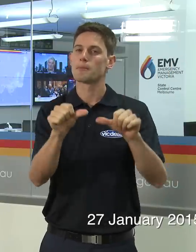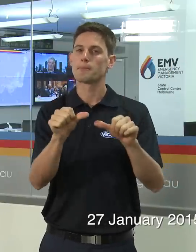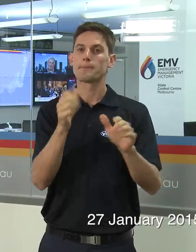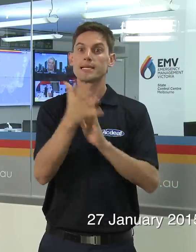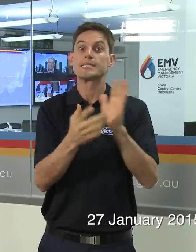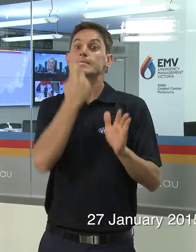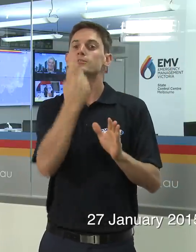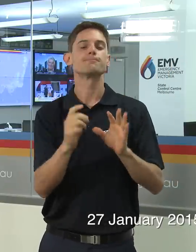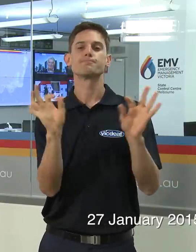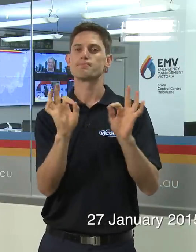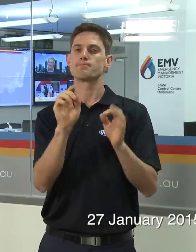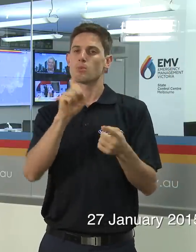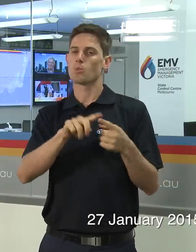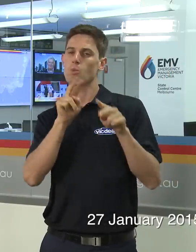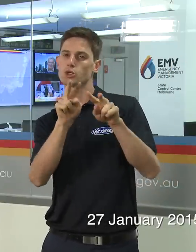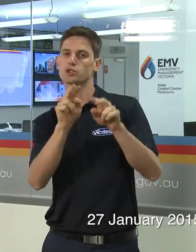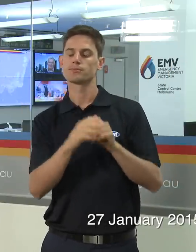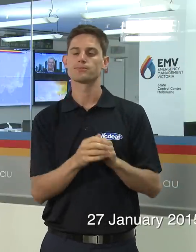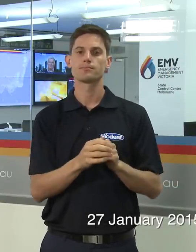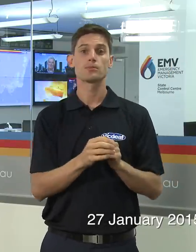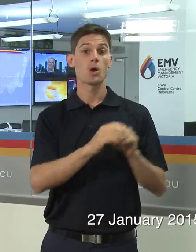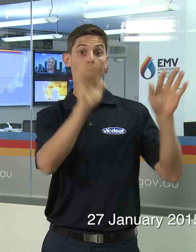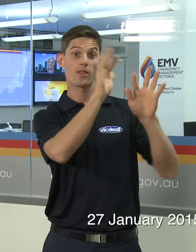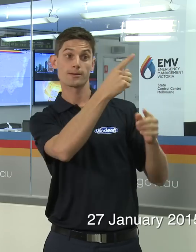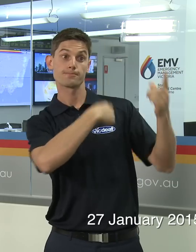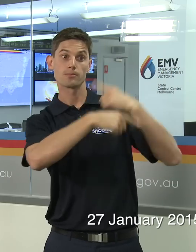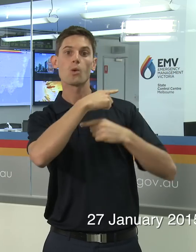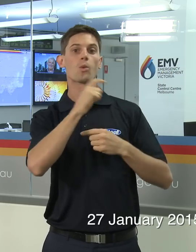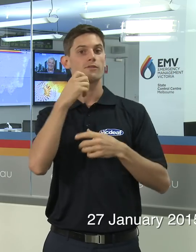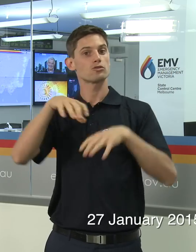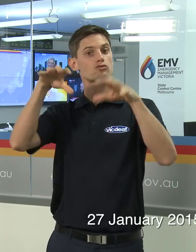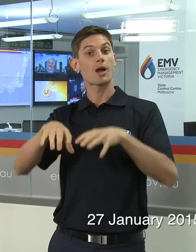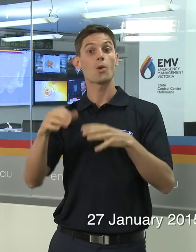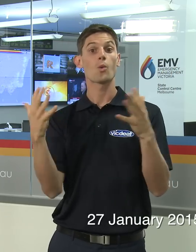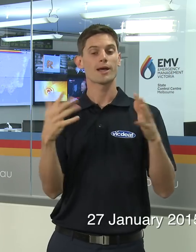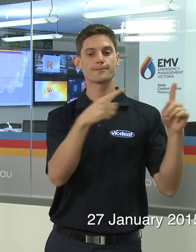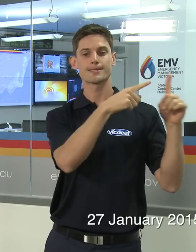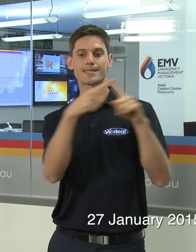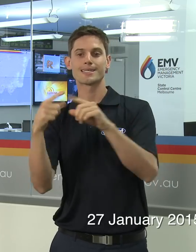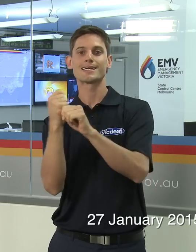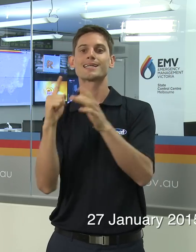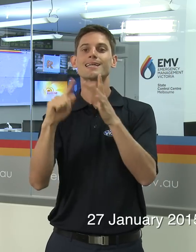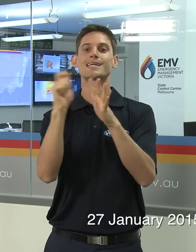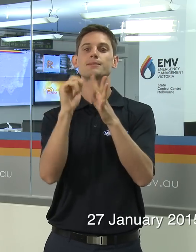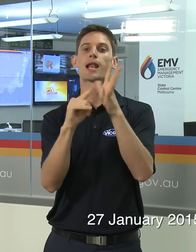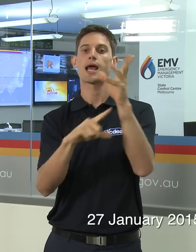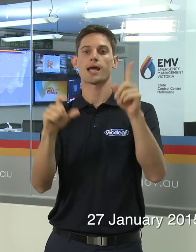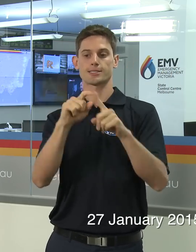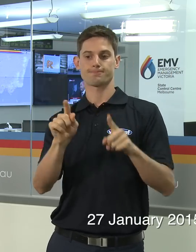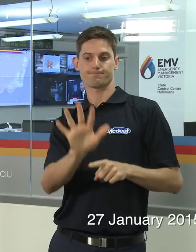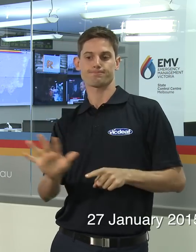intense. But the Bureau also indicated we'll see a shower of rain in the Gippsland or East Gippsland corner later in the week so that will be interesting to see.